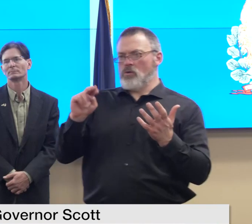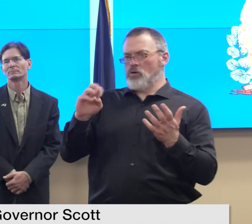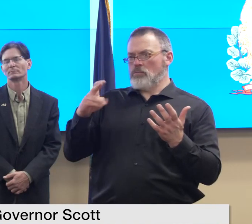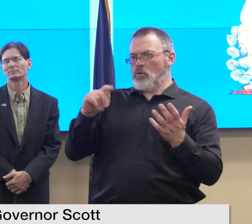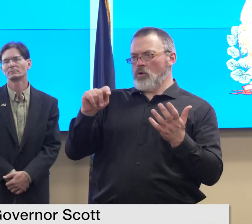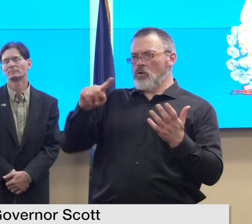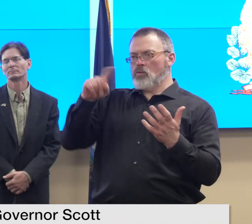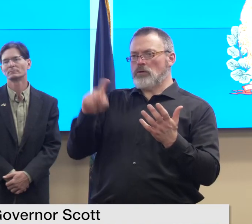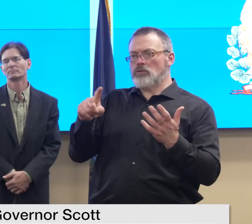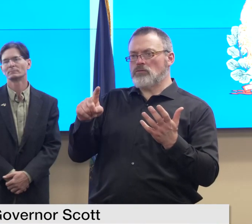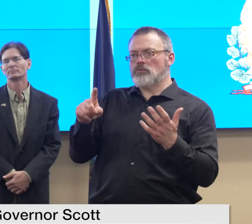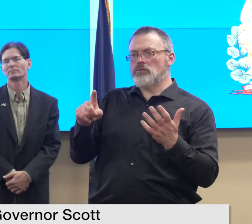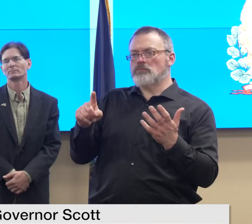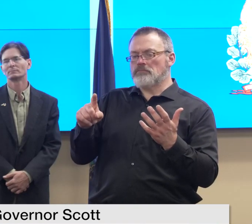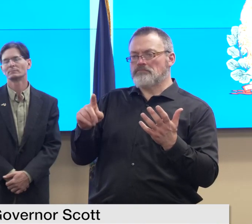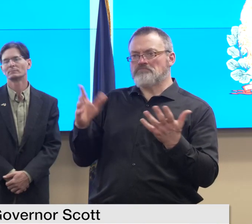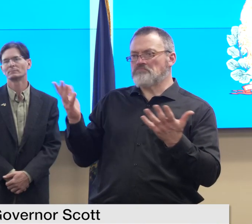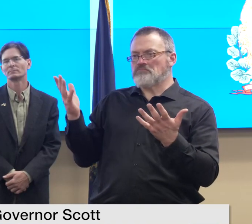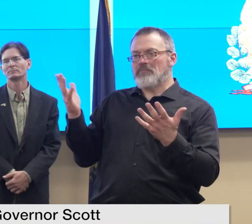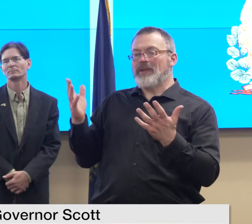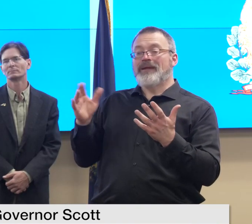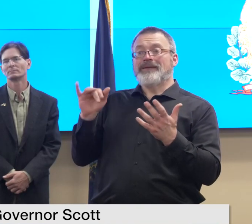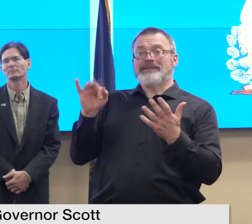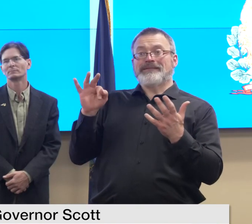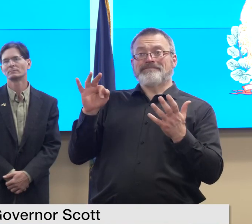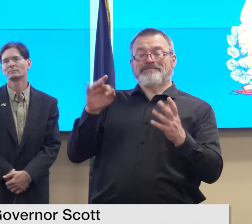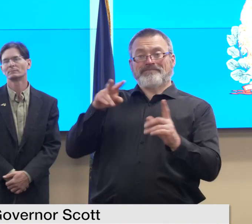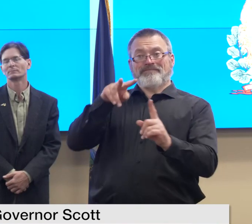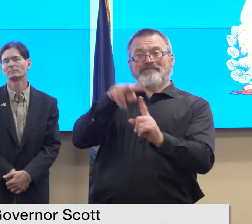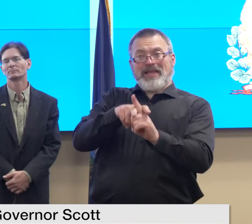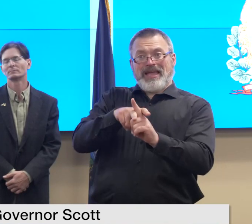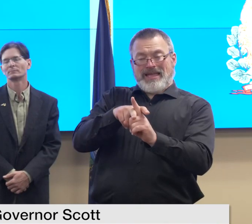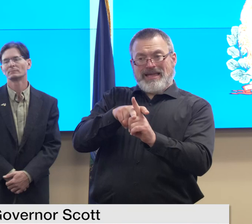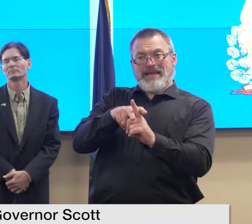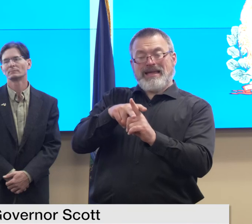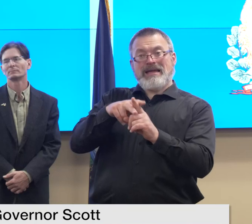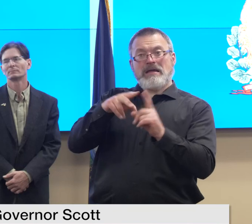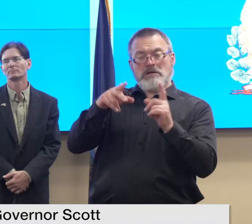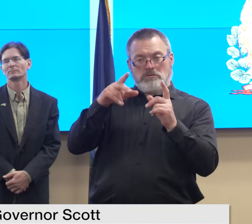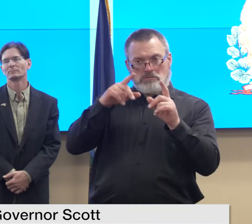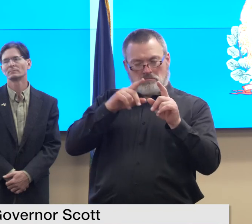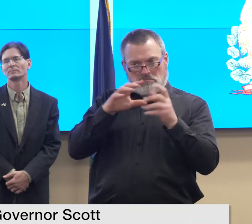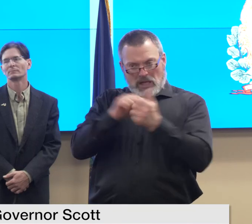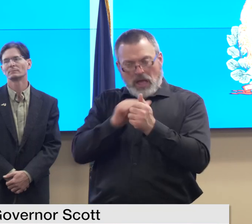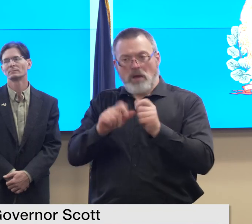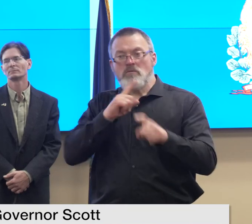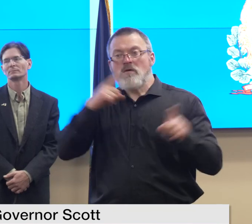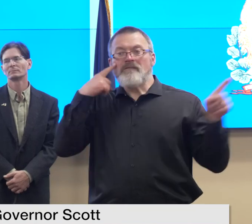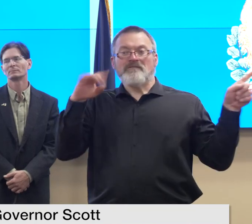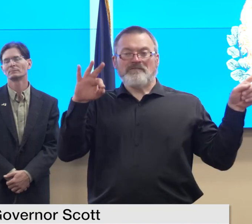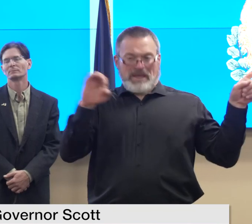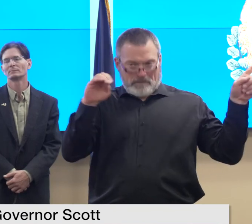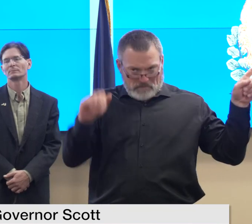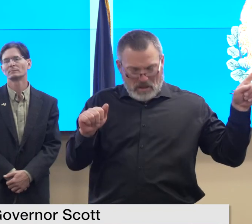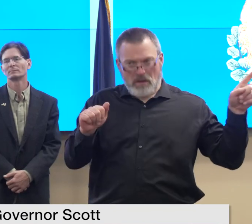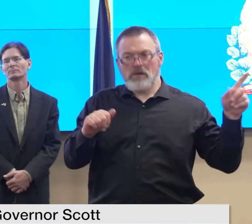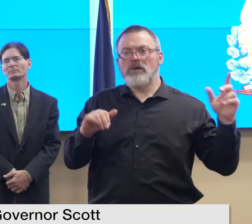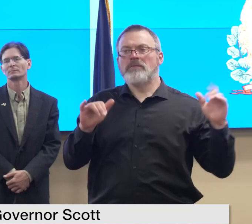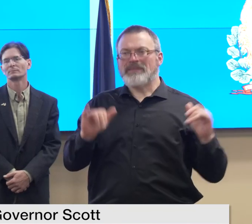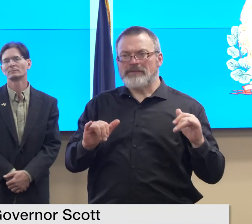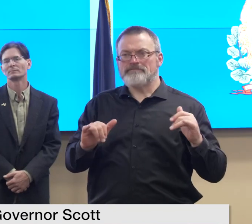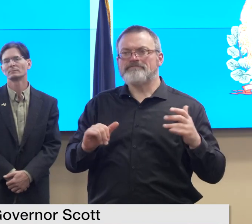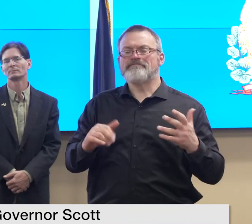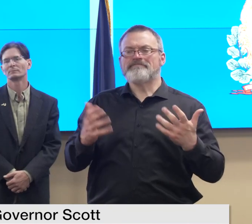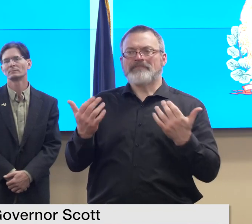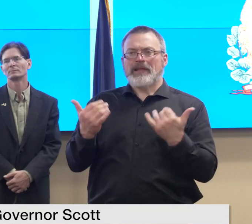fema a damage report uh for people on homeowners um if there's people who are not up here